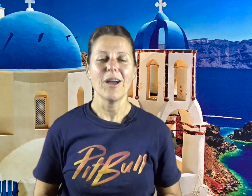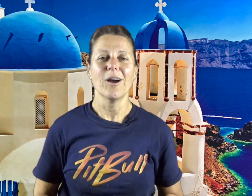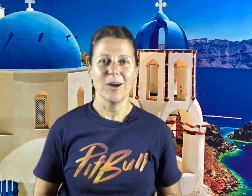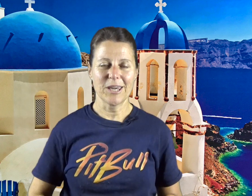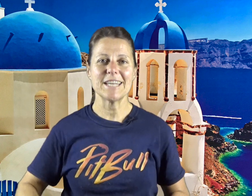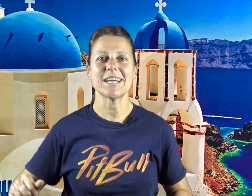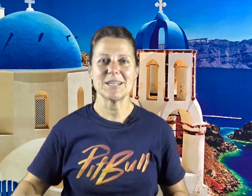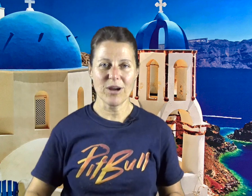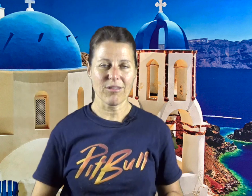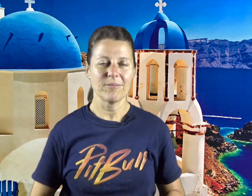okay take a deep breath